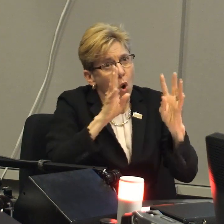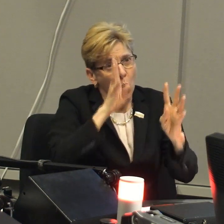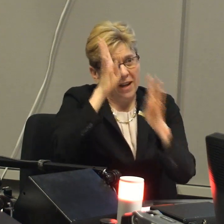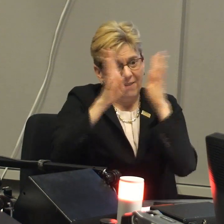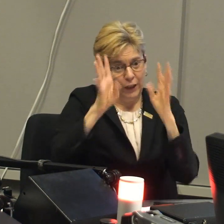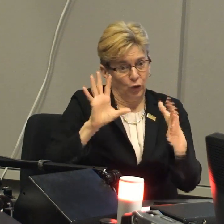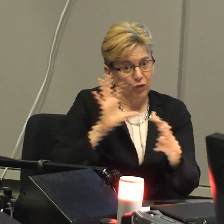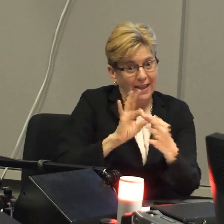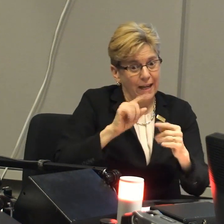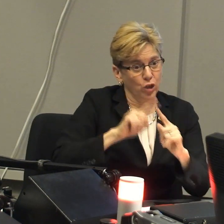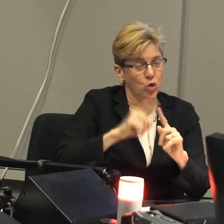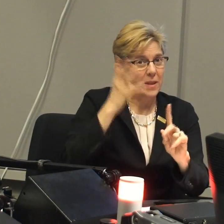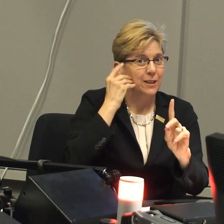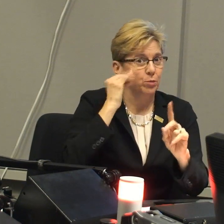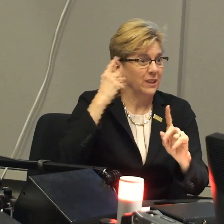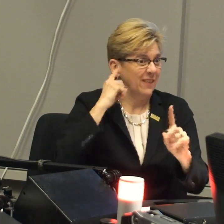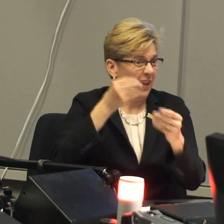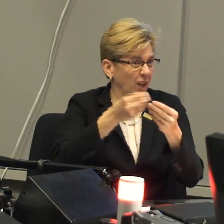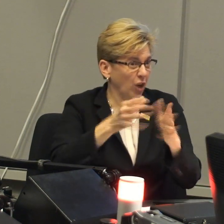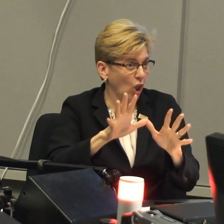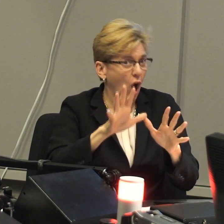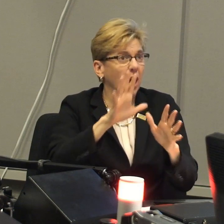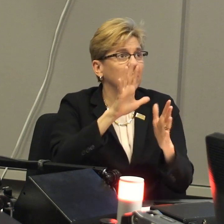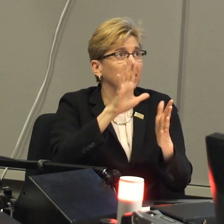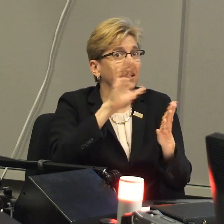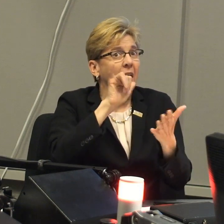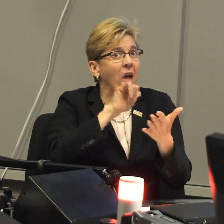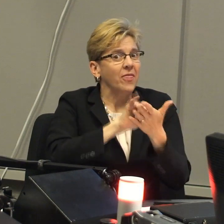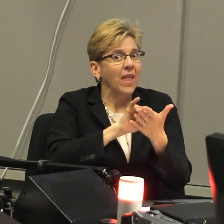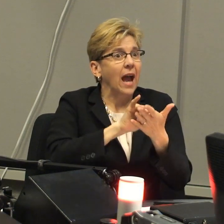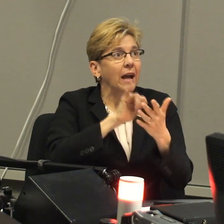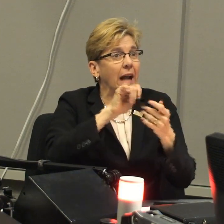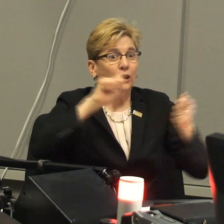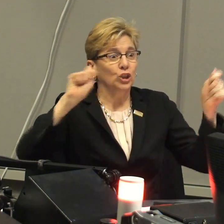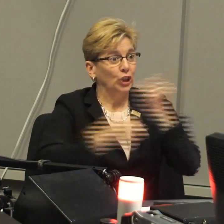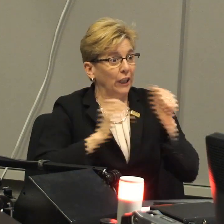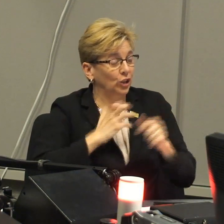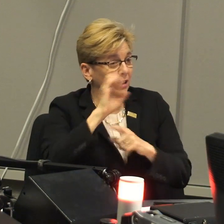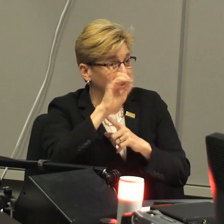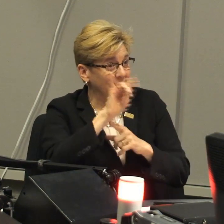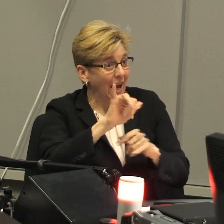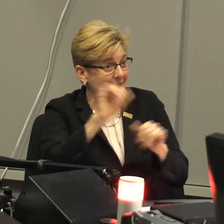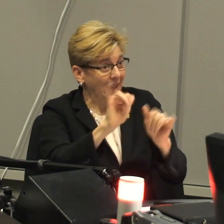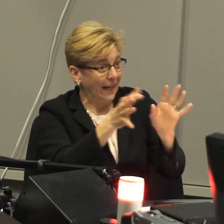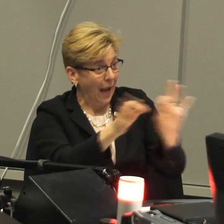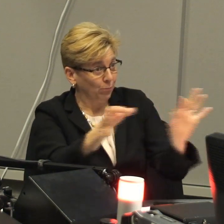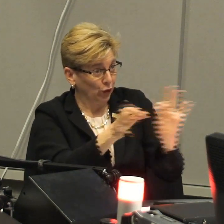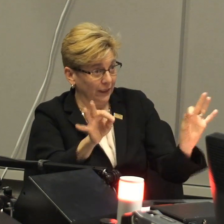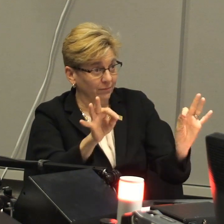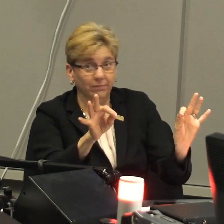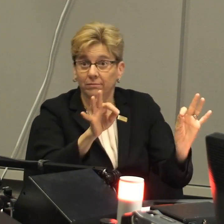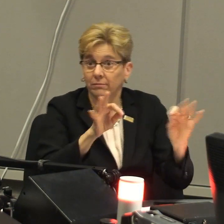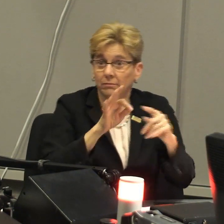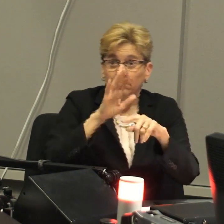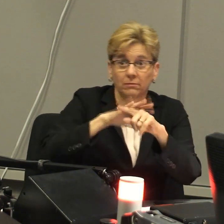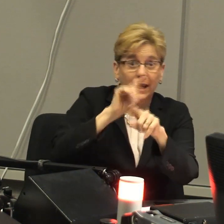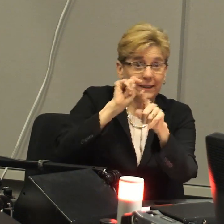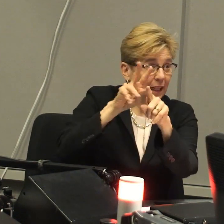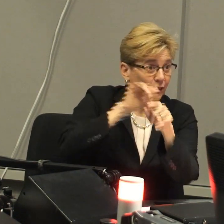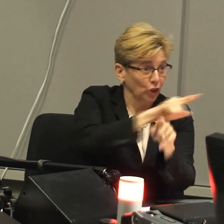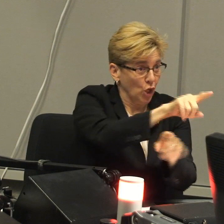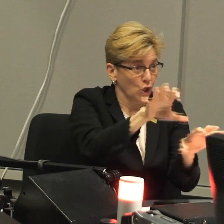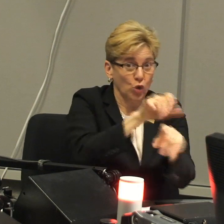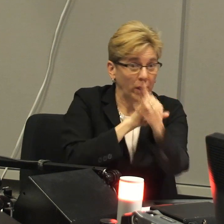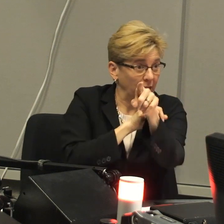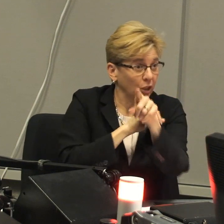future innovators for the future. People who come with no experience of hearing loss, you know, that can have